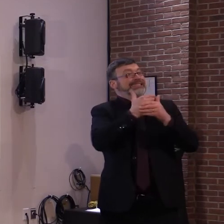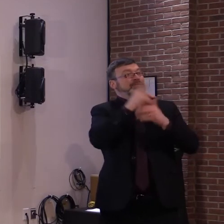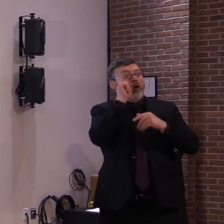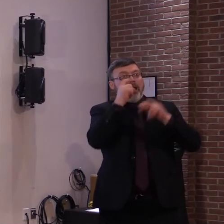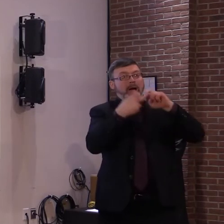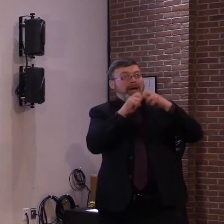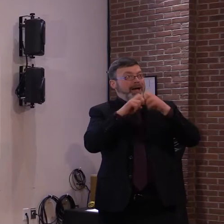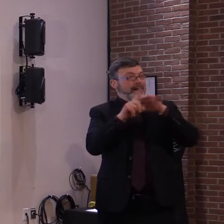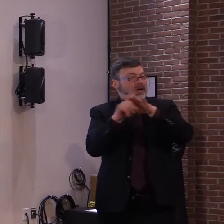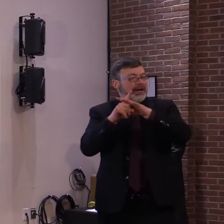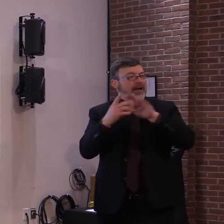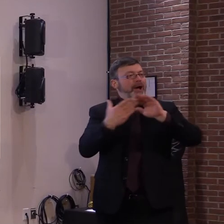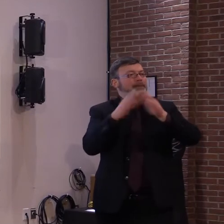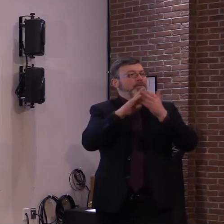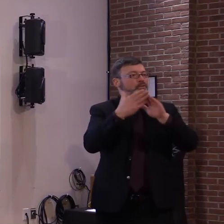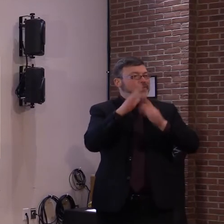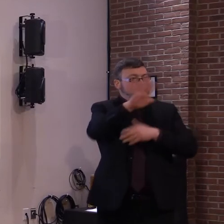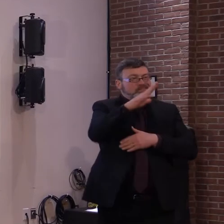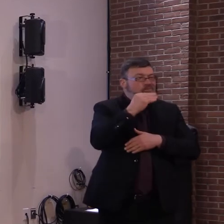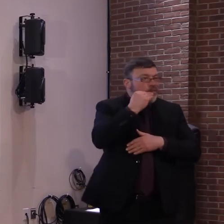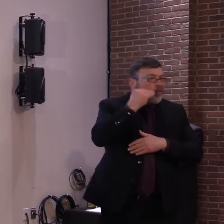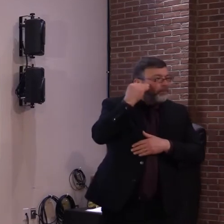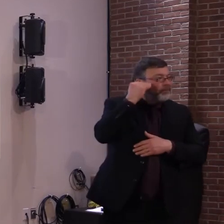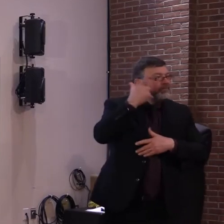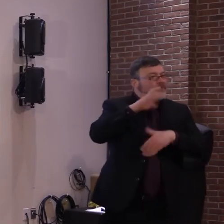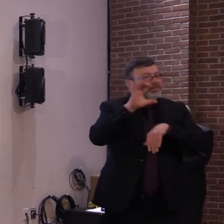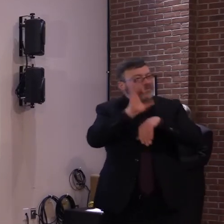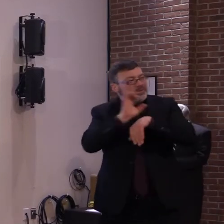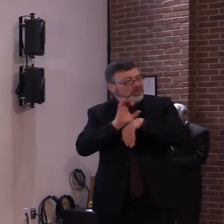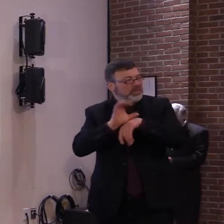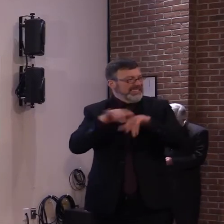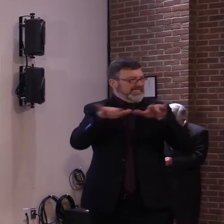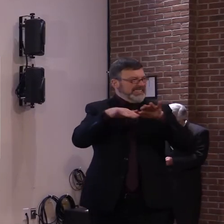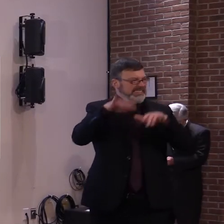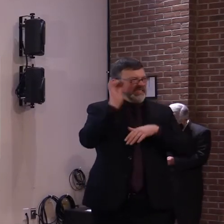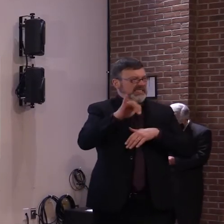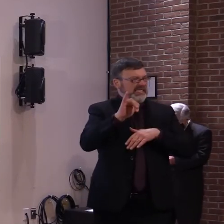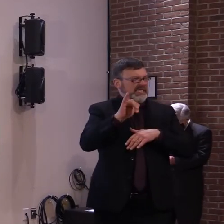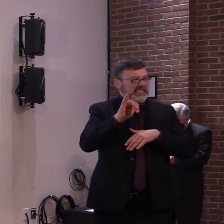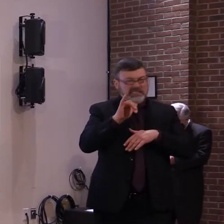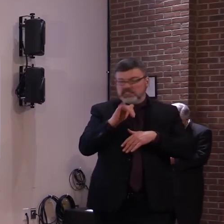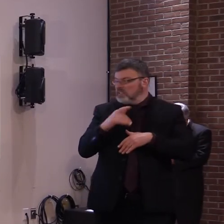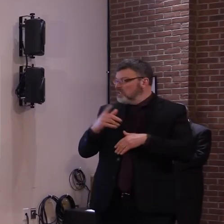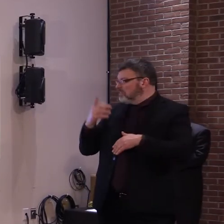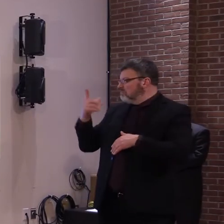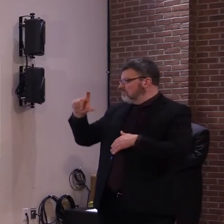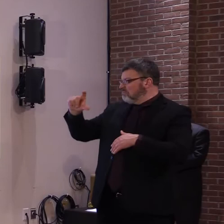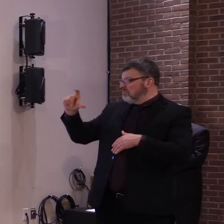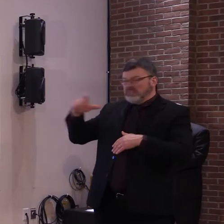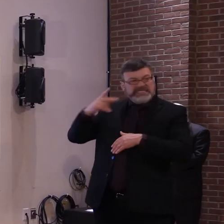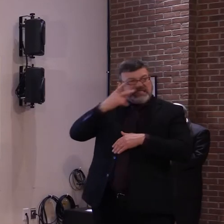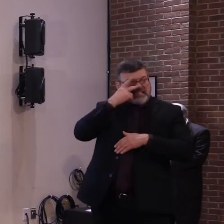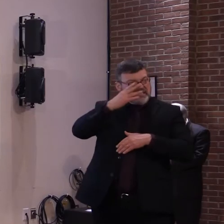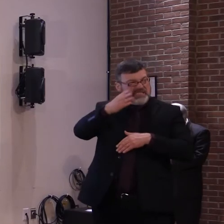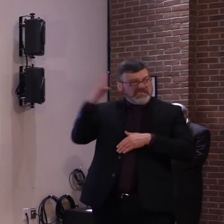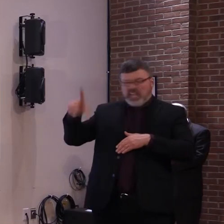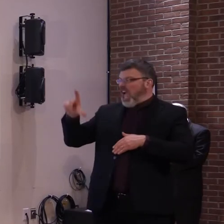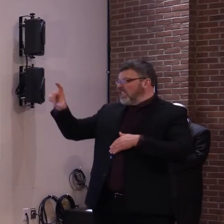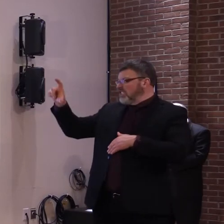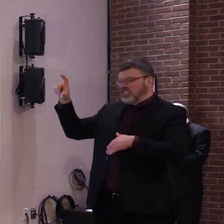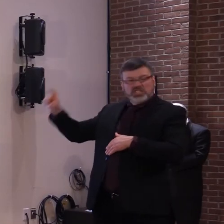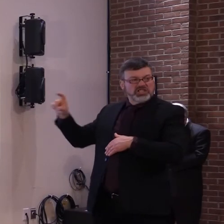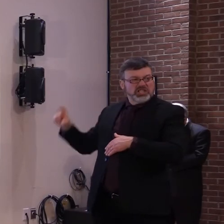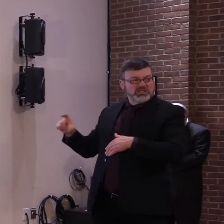magenta or purplish color, I would call it. Now the county that has the highest